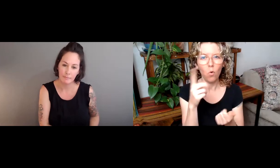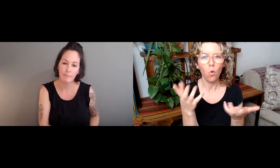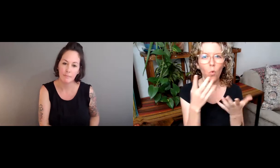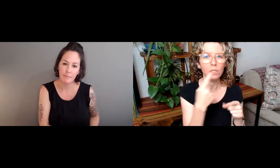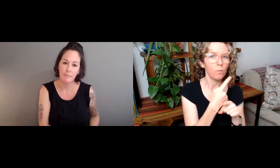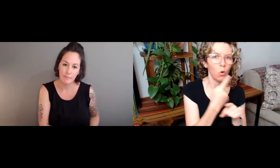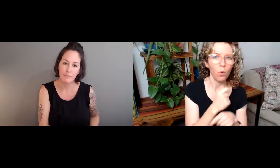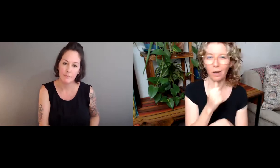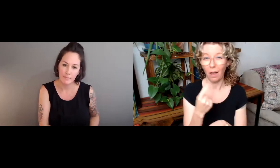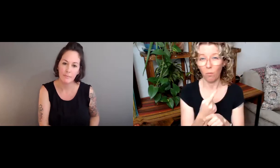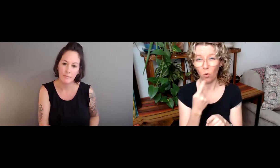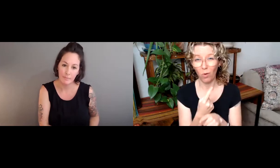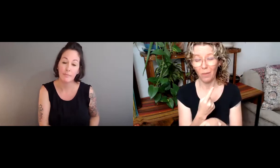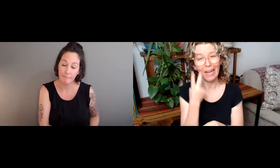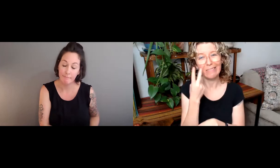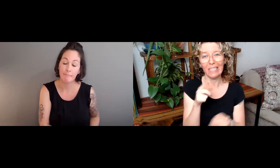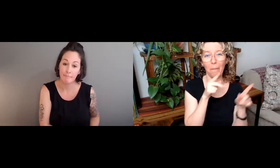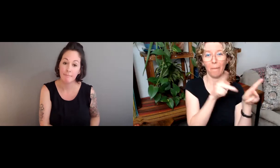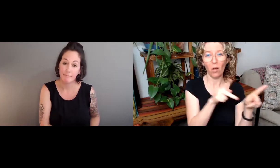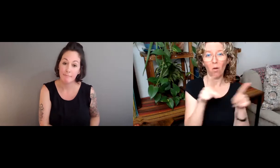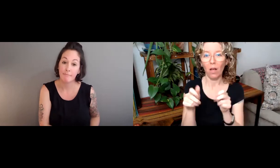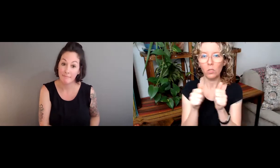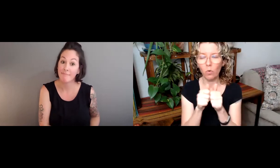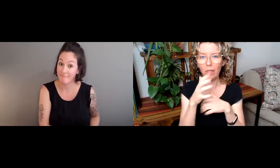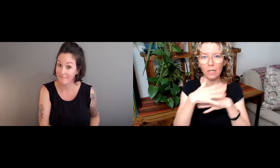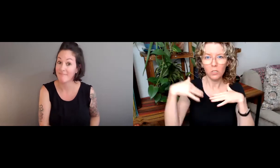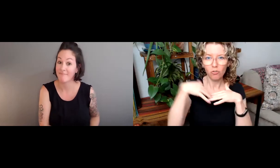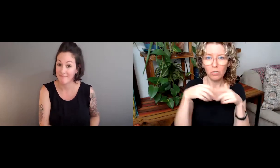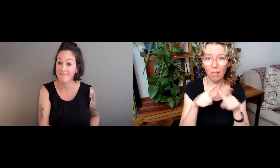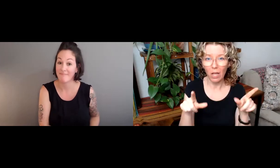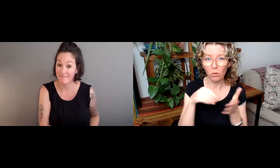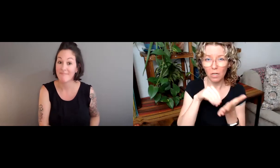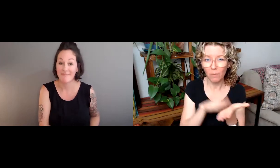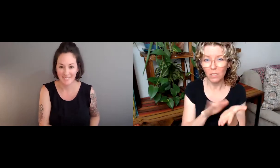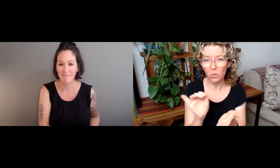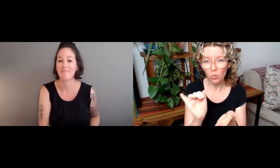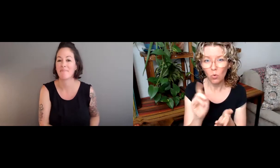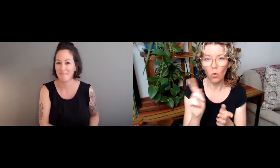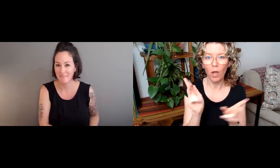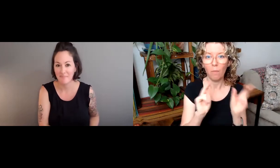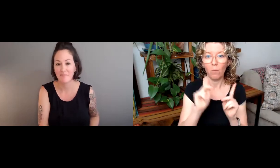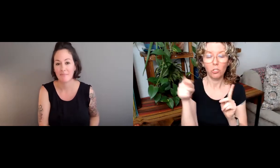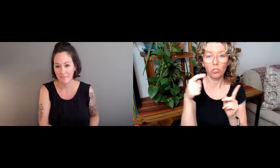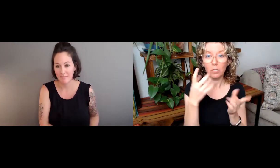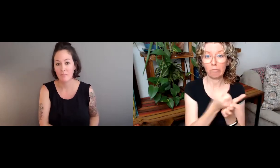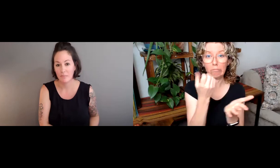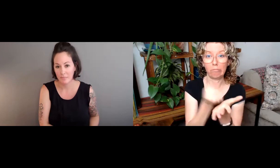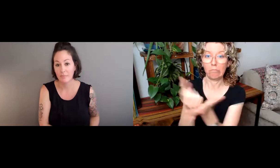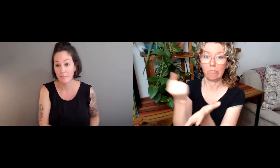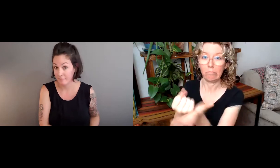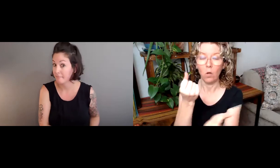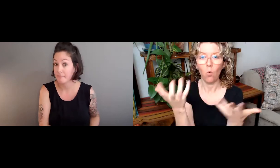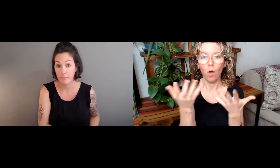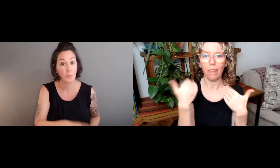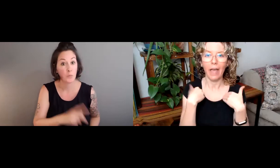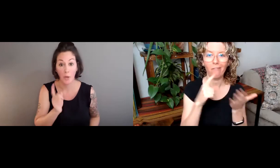And that to make sure these communities are provided with a voice to express what is appropriate and what's not. I see many parallels with